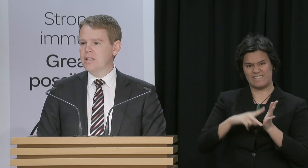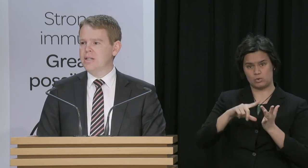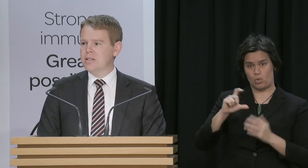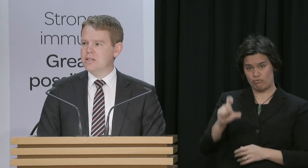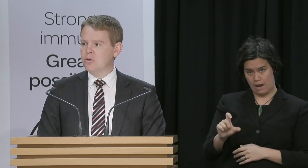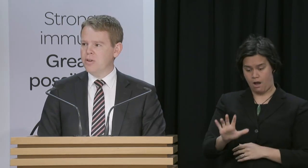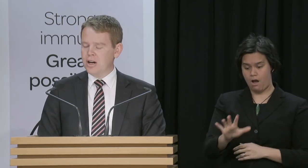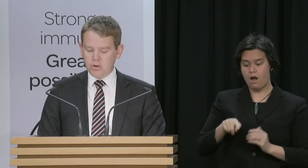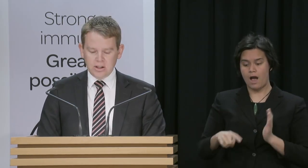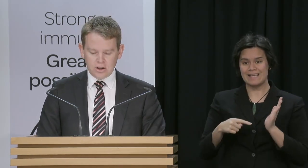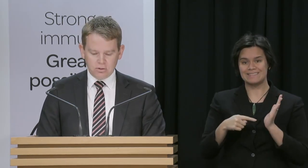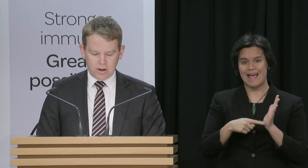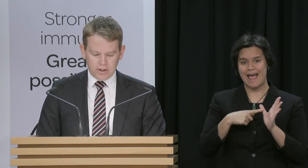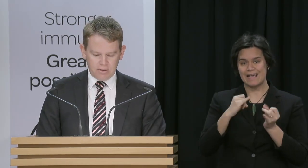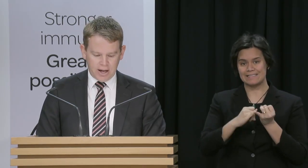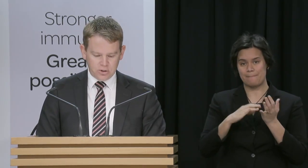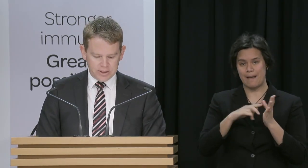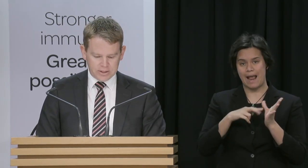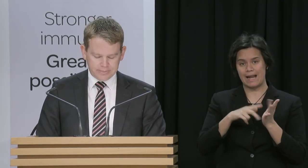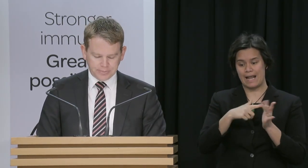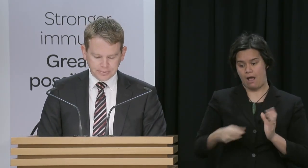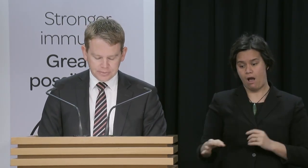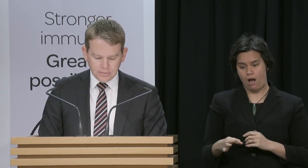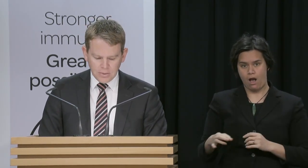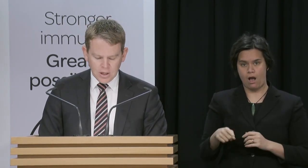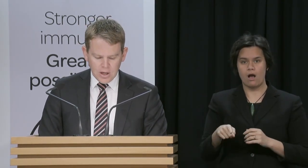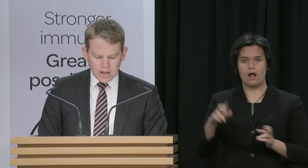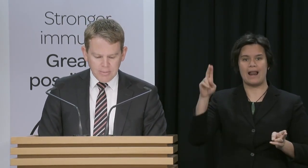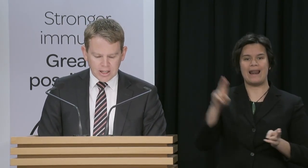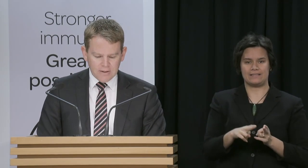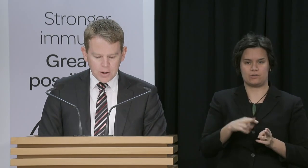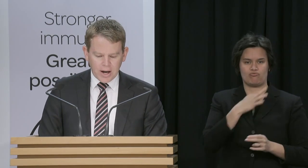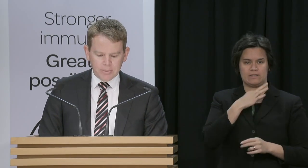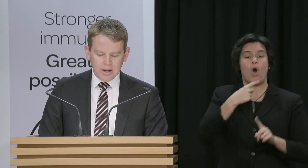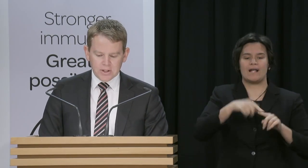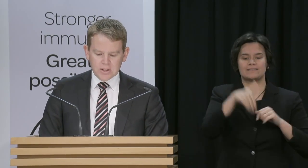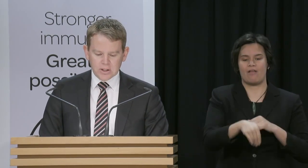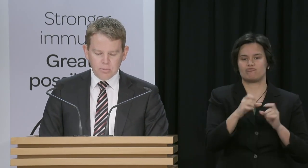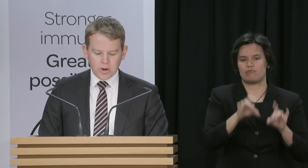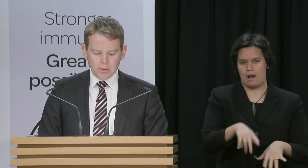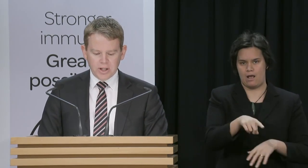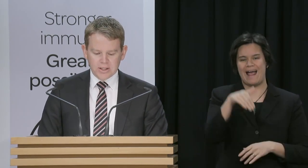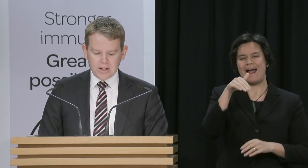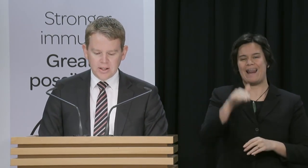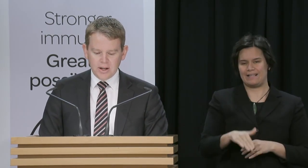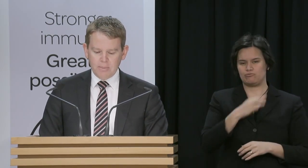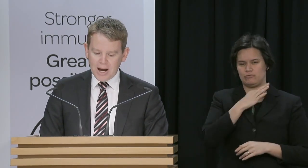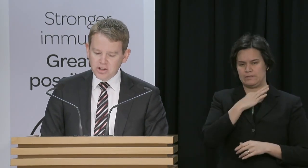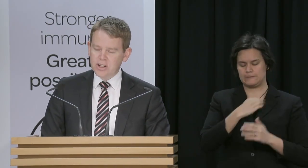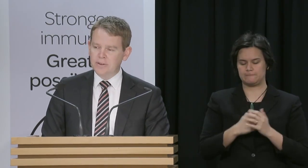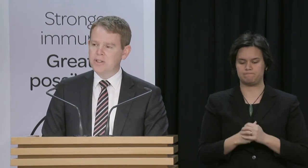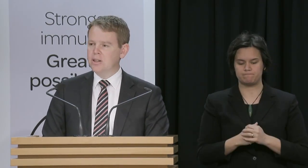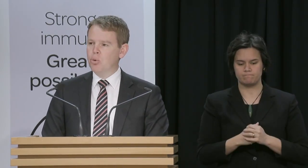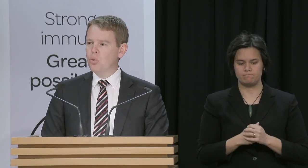of risk, consistent with our green zone travel arrangements. Cabinet carefully weighed up the evidence this morning, and we consider that